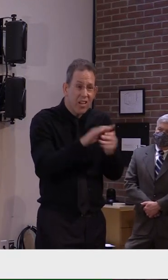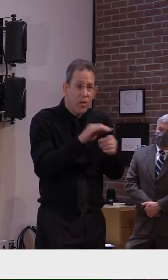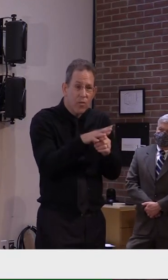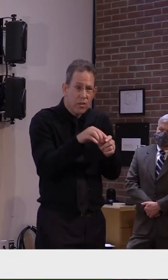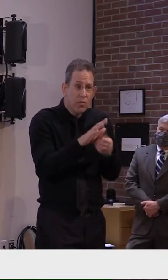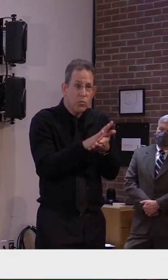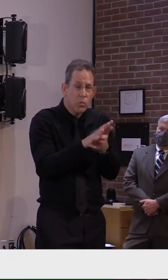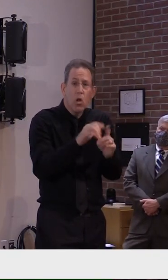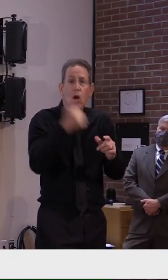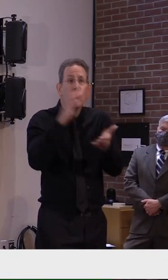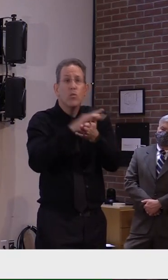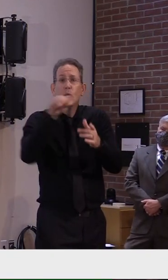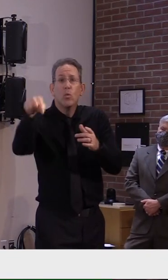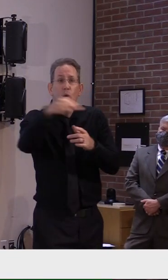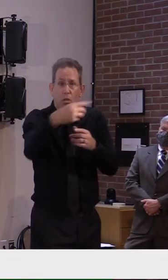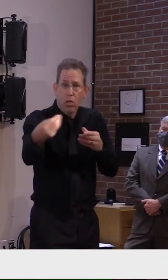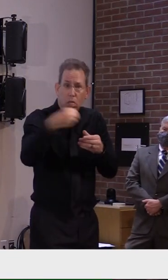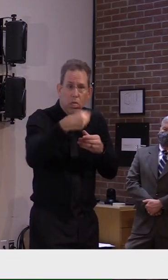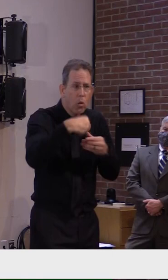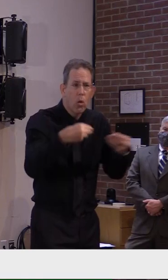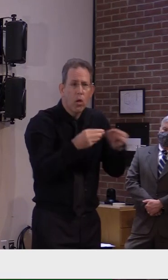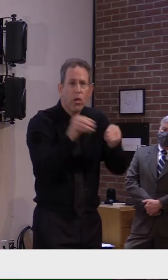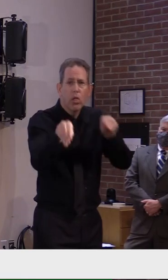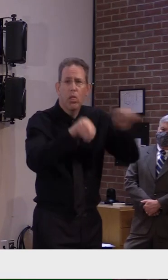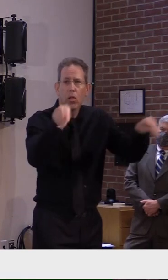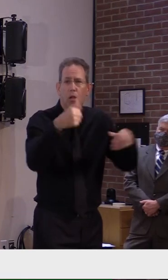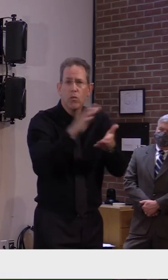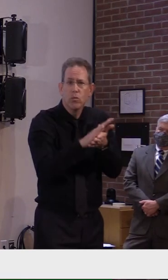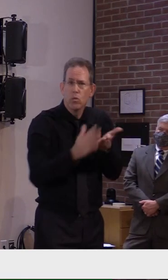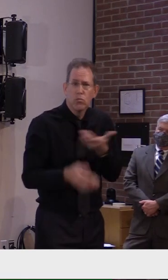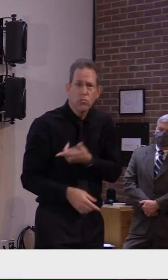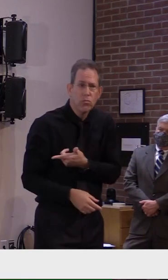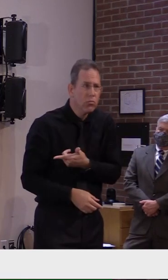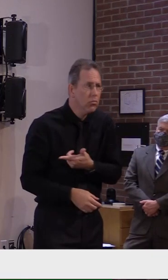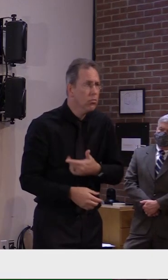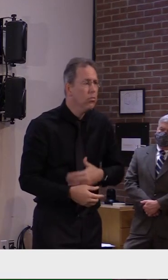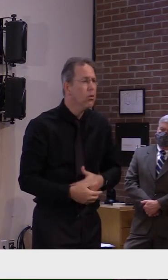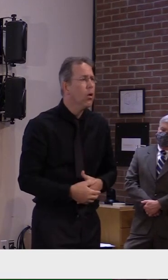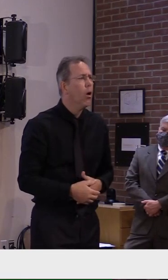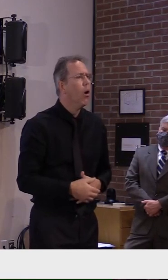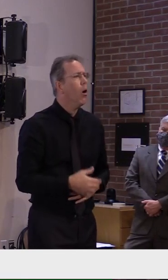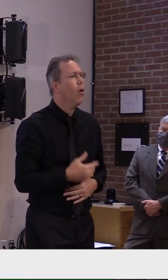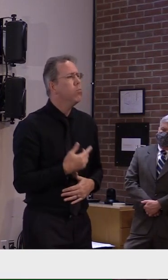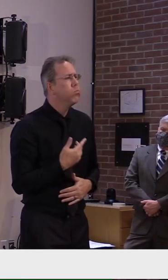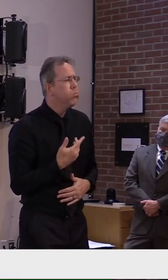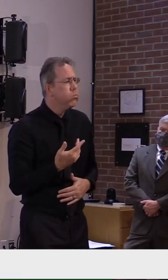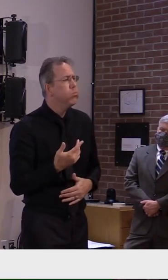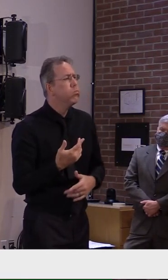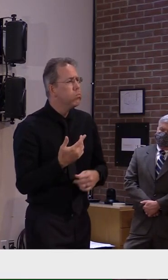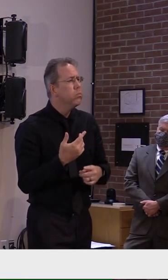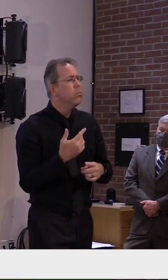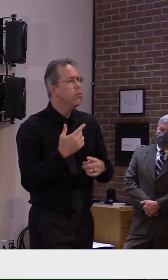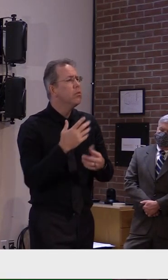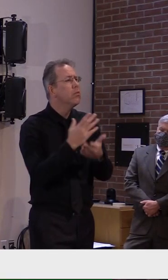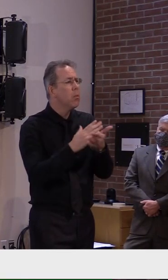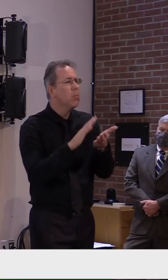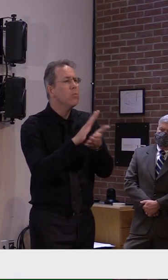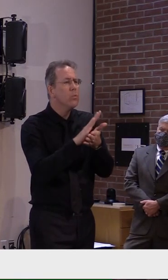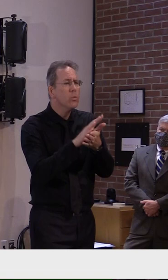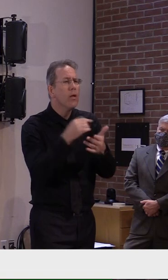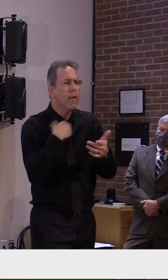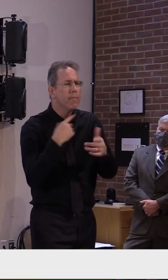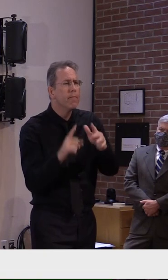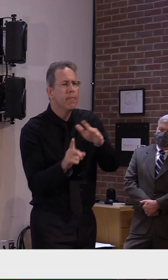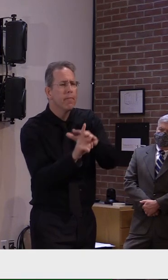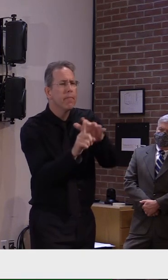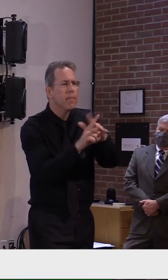okay great and uh quick question about the surveillance testing